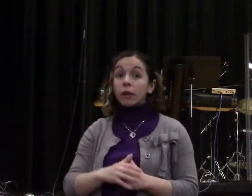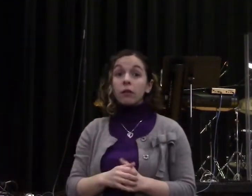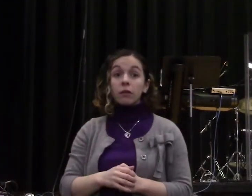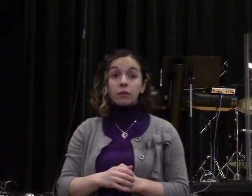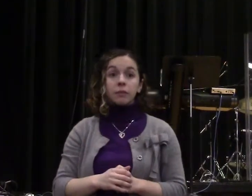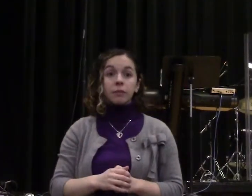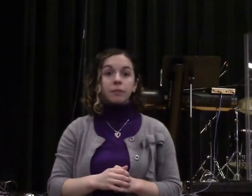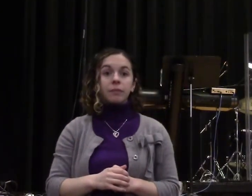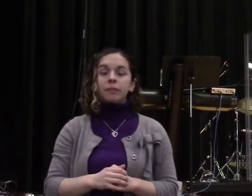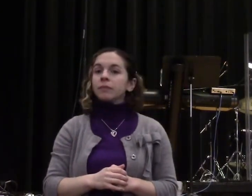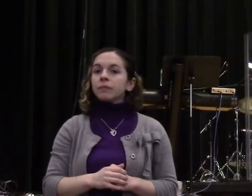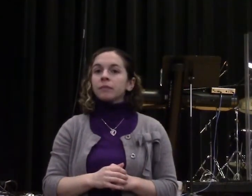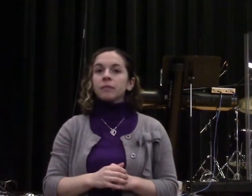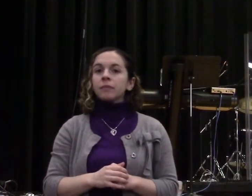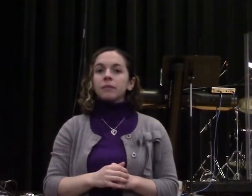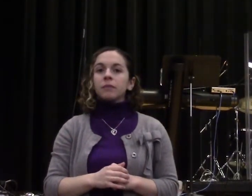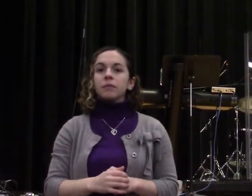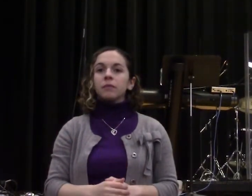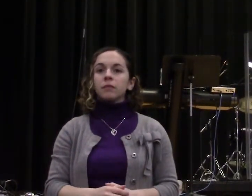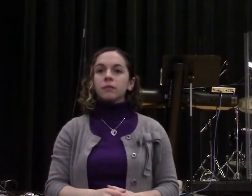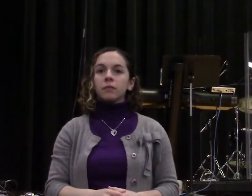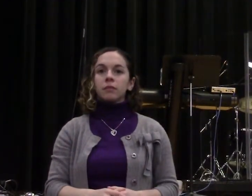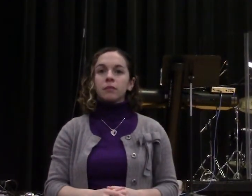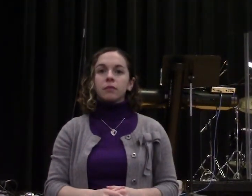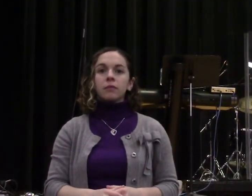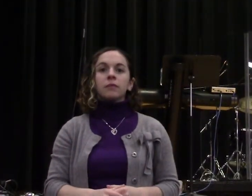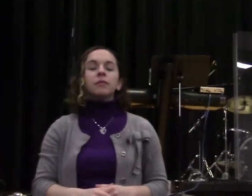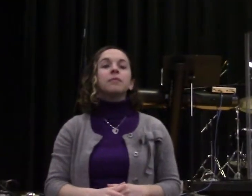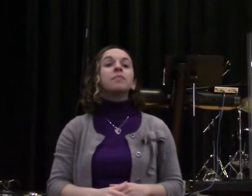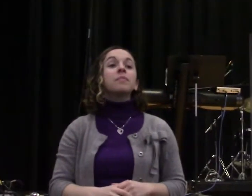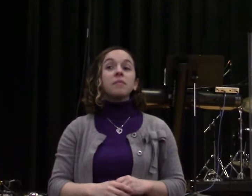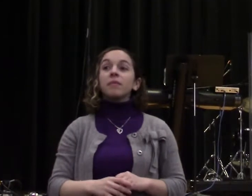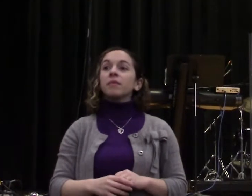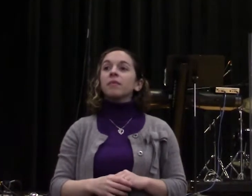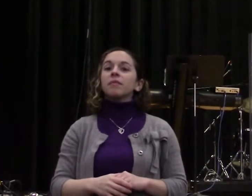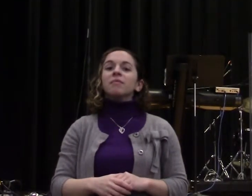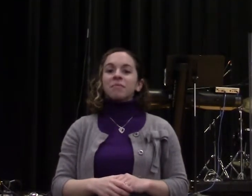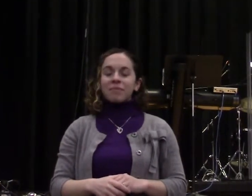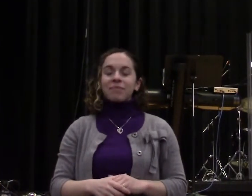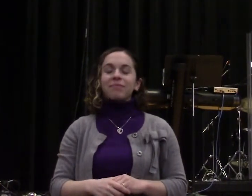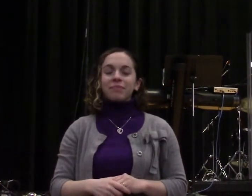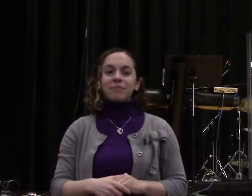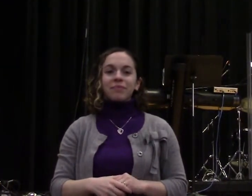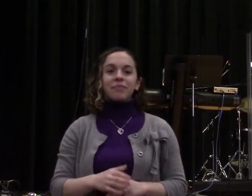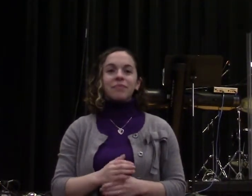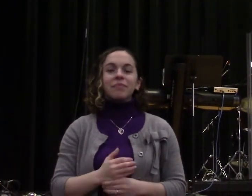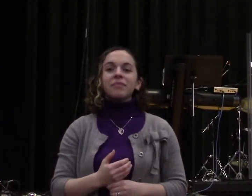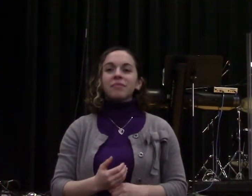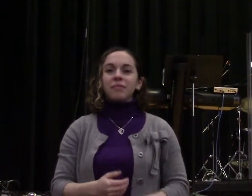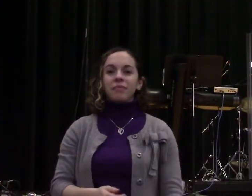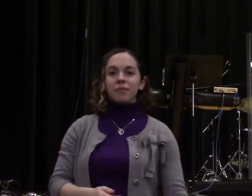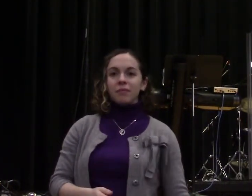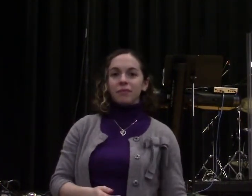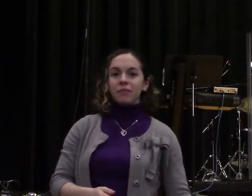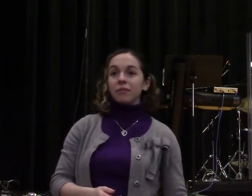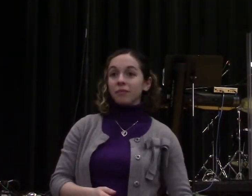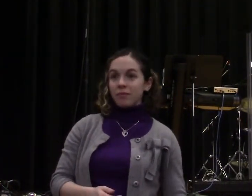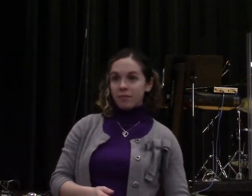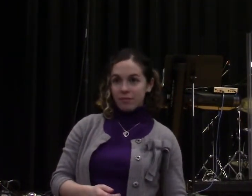his God-ordained helpmate, it brought him stress, chaos, and a whole lot of mess. He